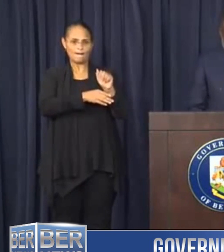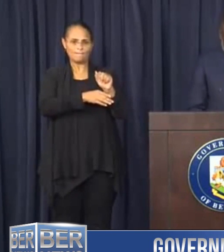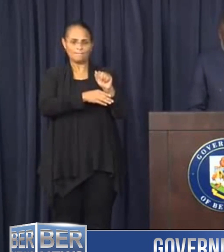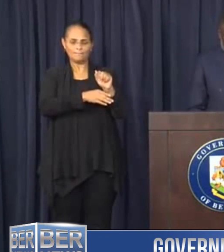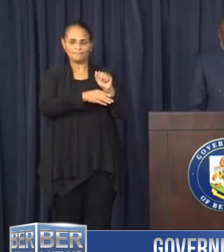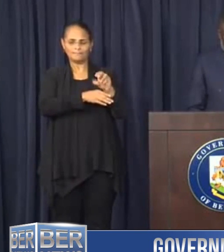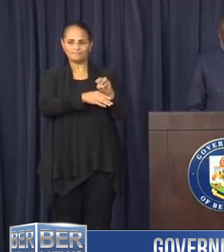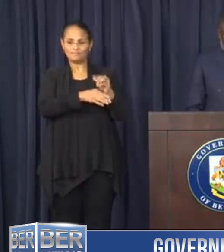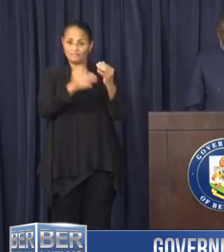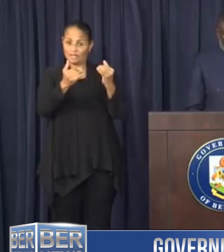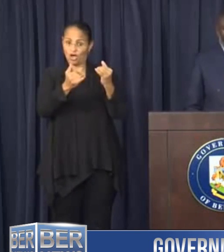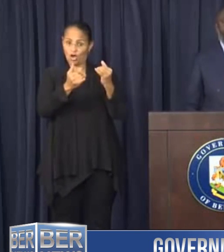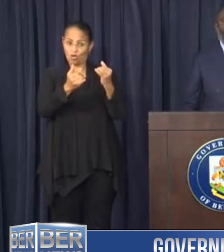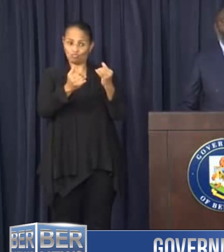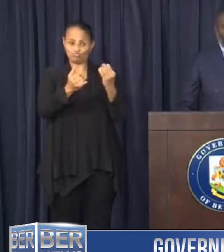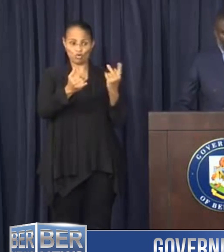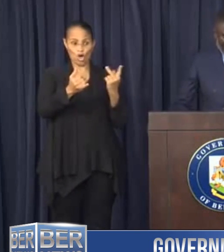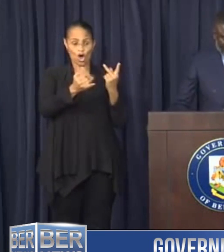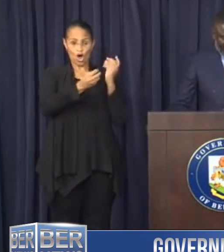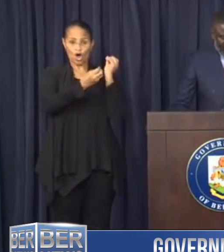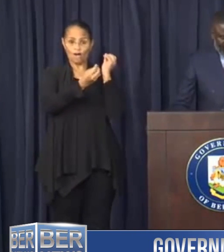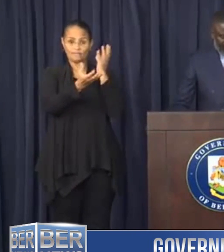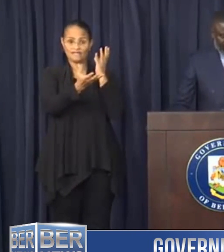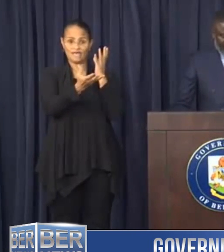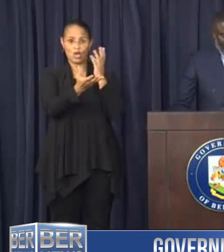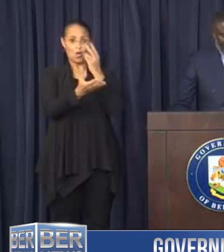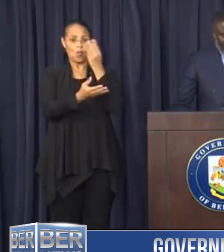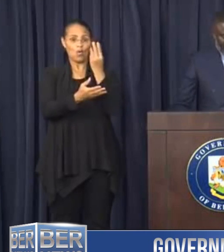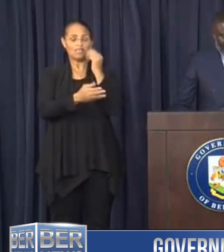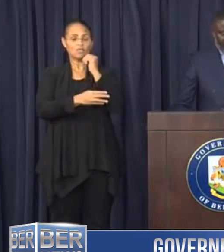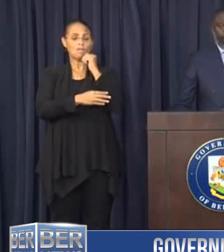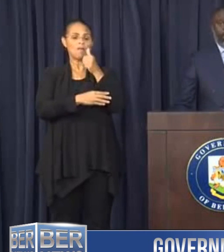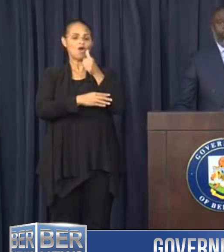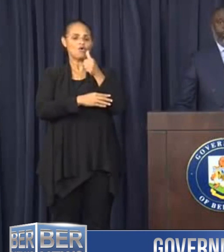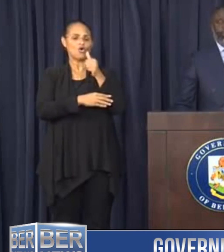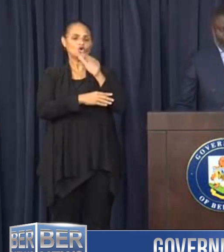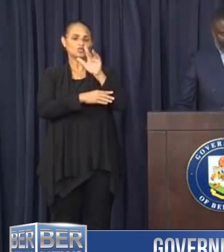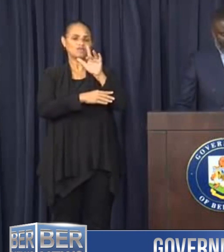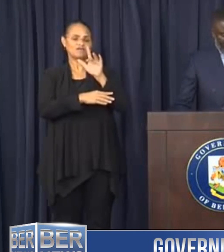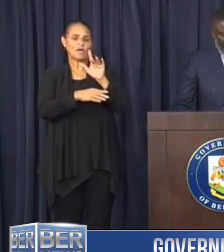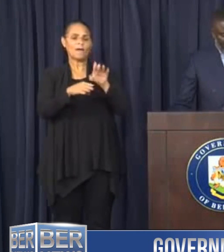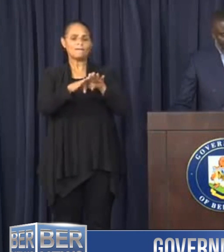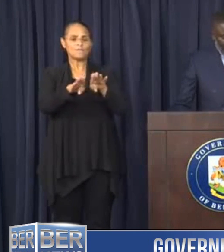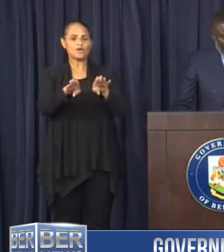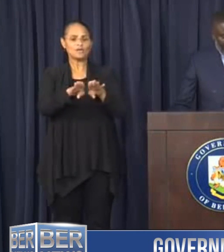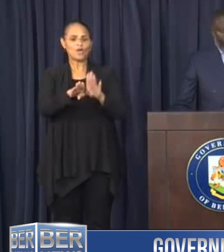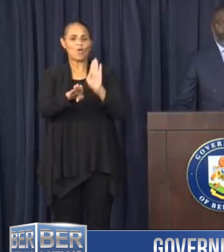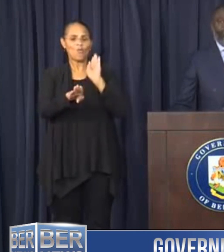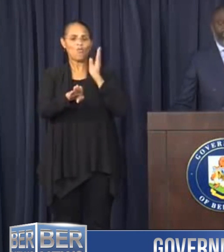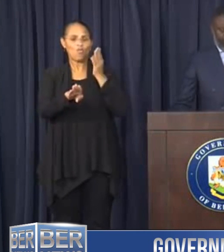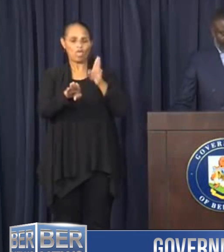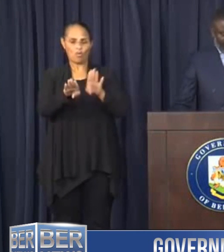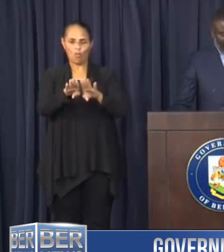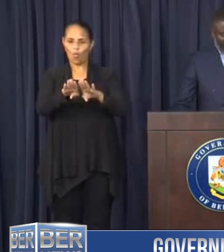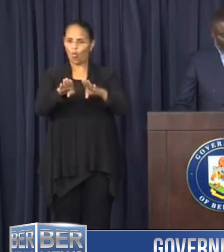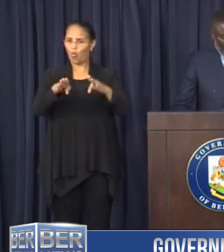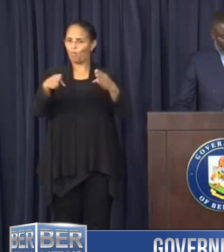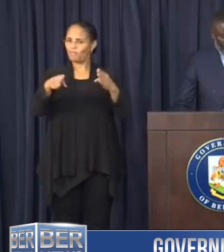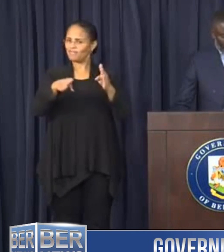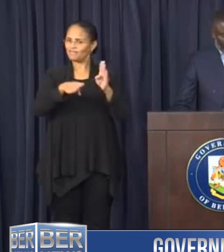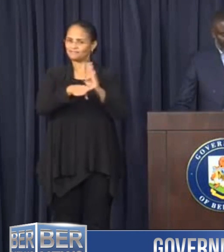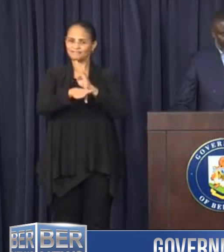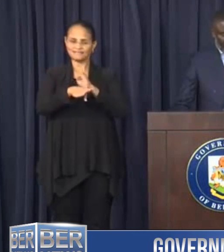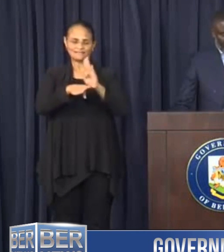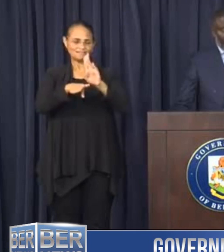our update. Tomorrow, Wednesday, September 25th, Bermuda will open for business as